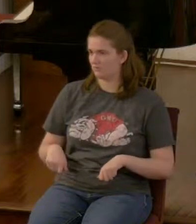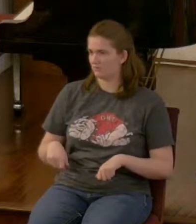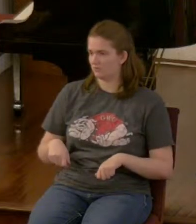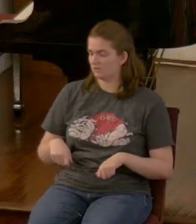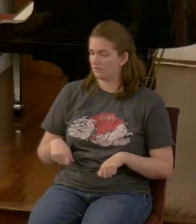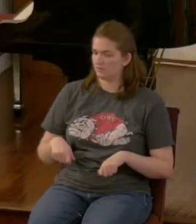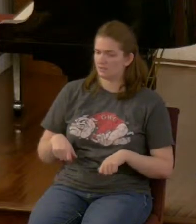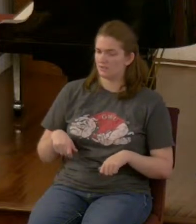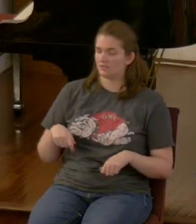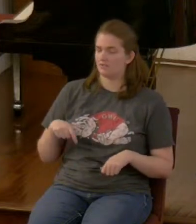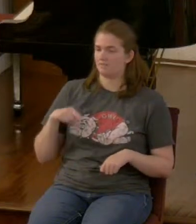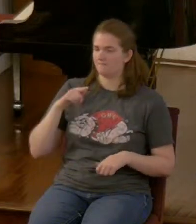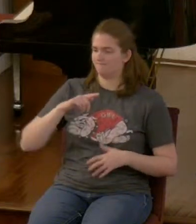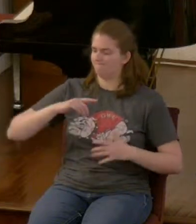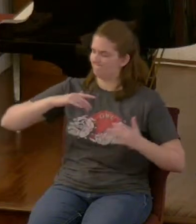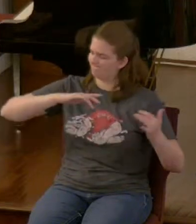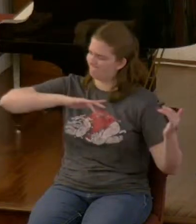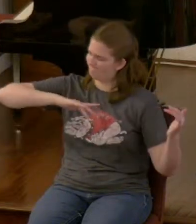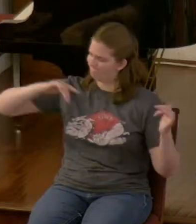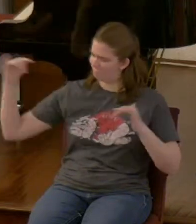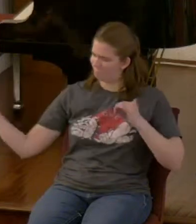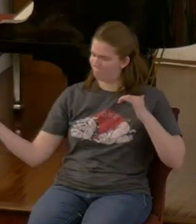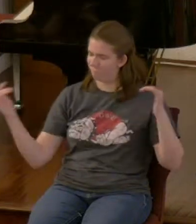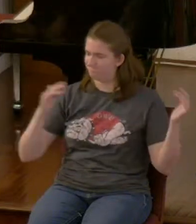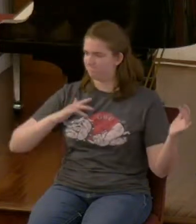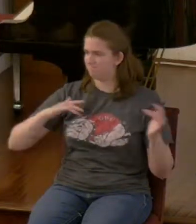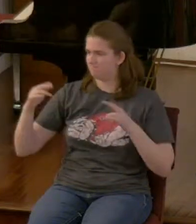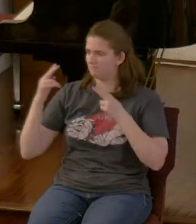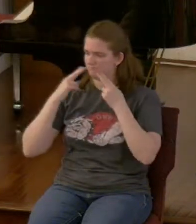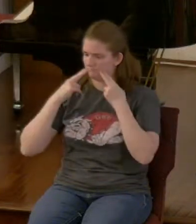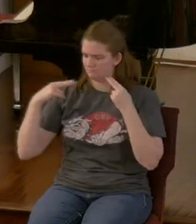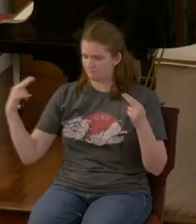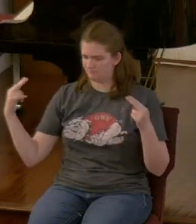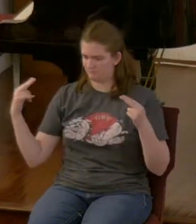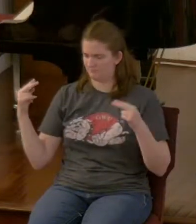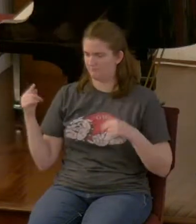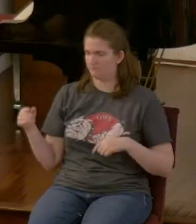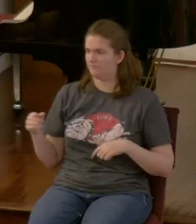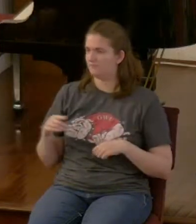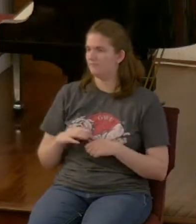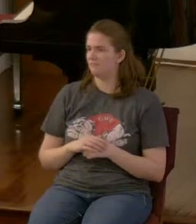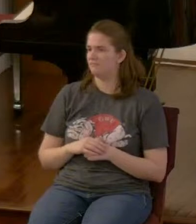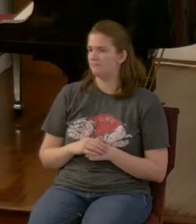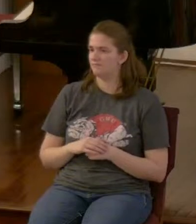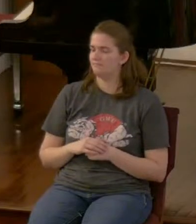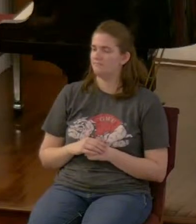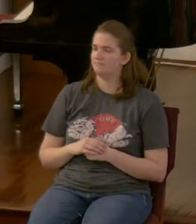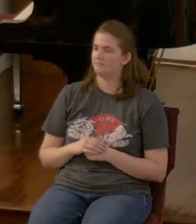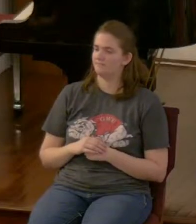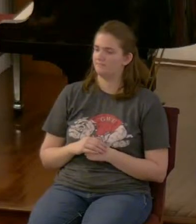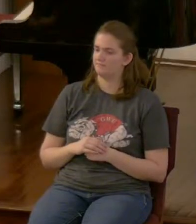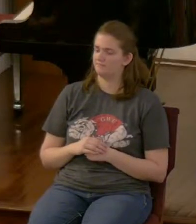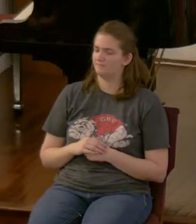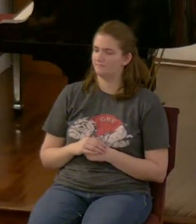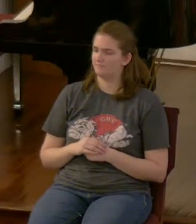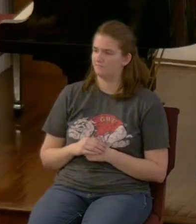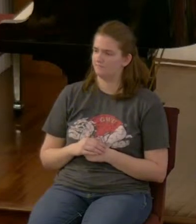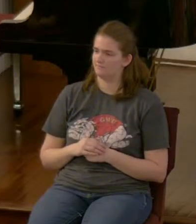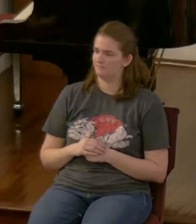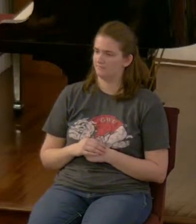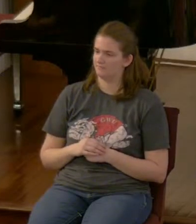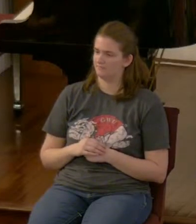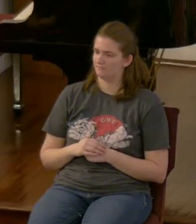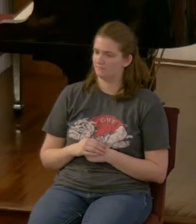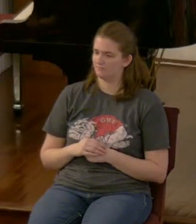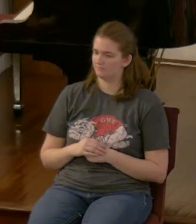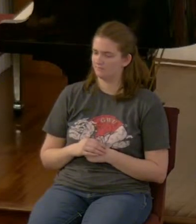God's people the same horn was making war against the saints that's what it says there that it